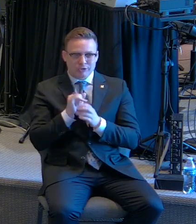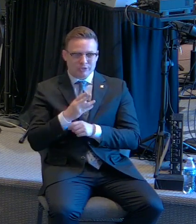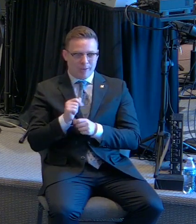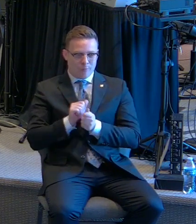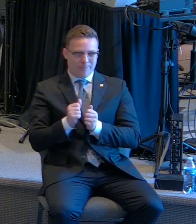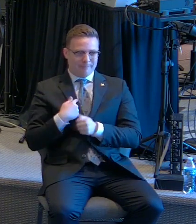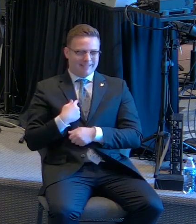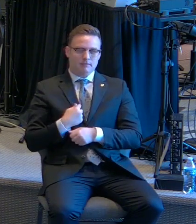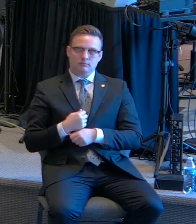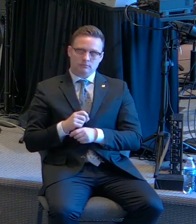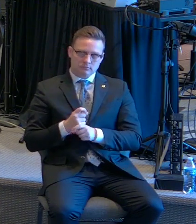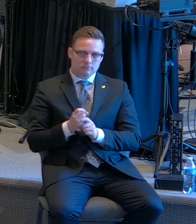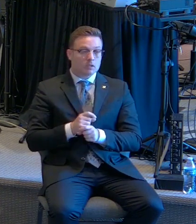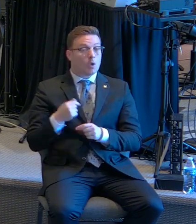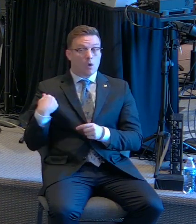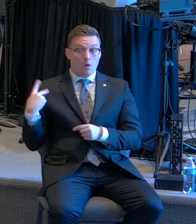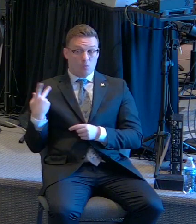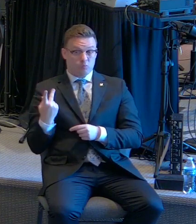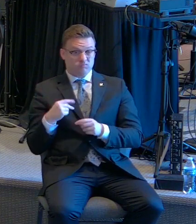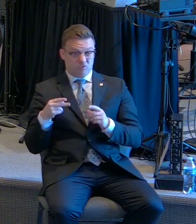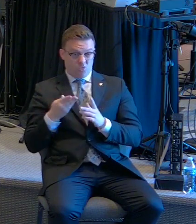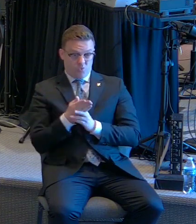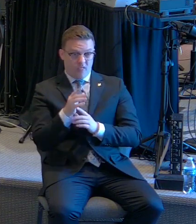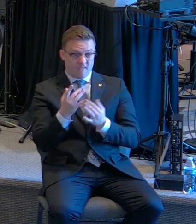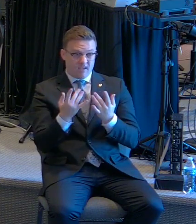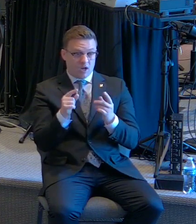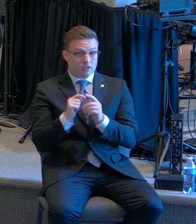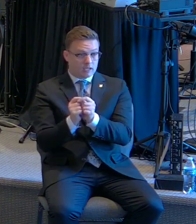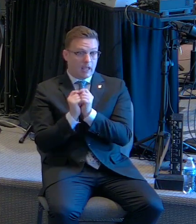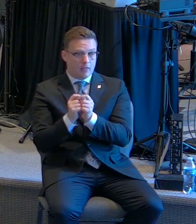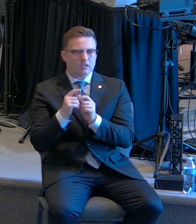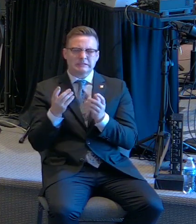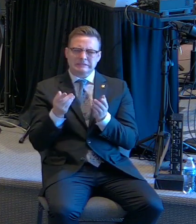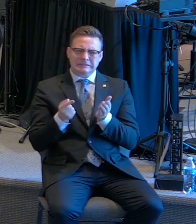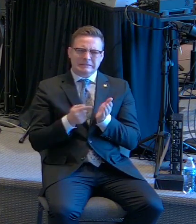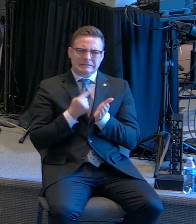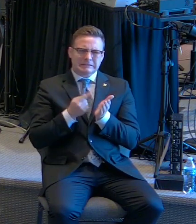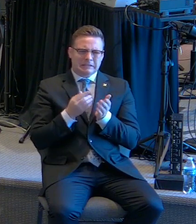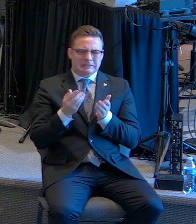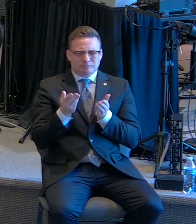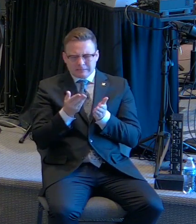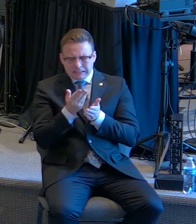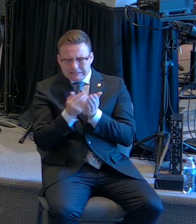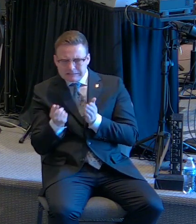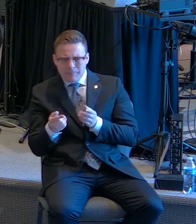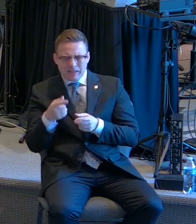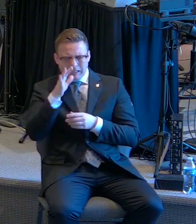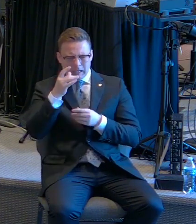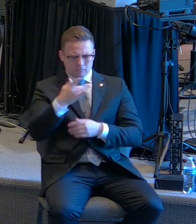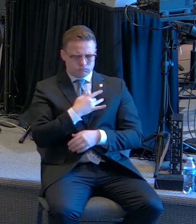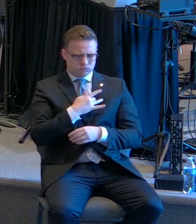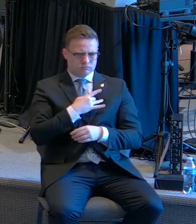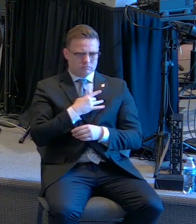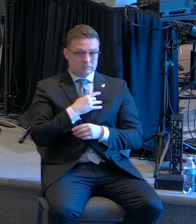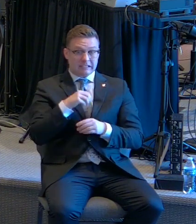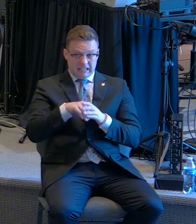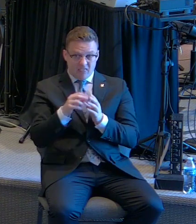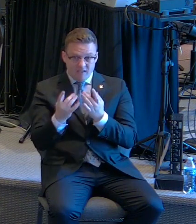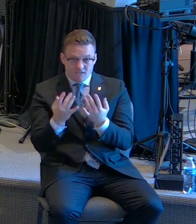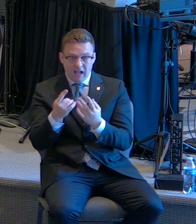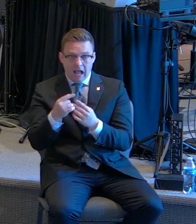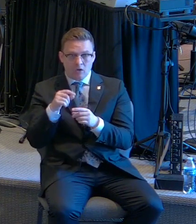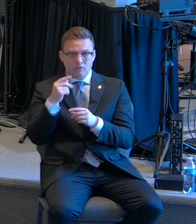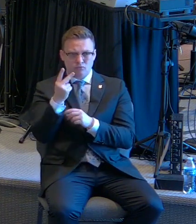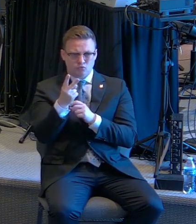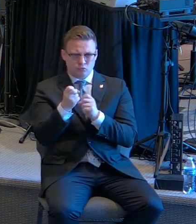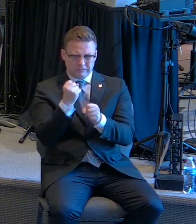But we've been through the fire together. This is something that God really put on my heart. We've been through the fire together over these two years. We've been through